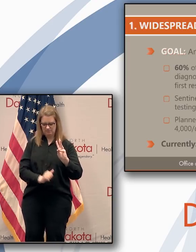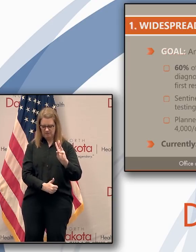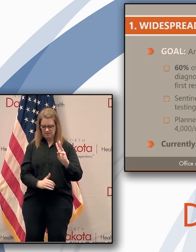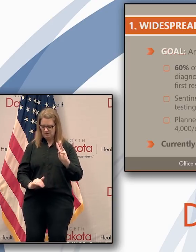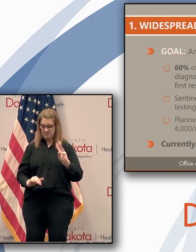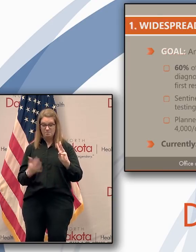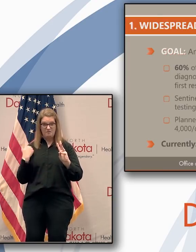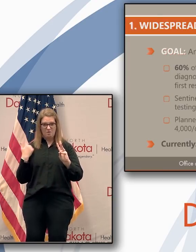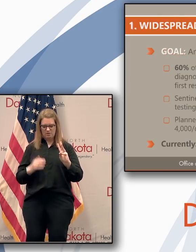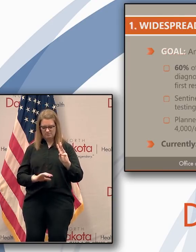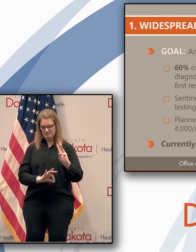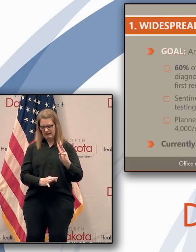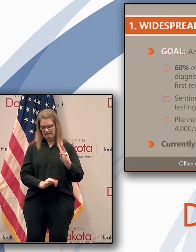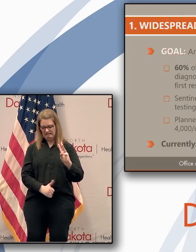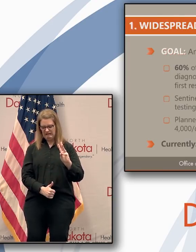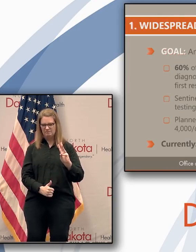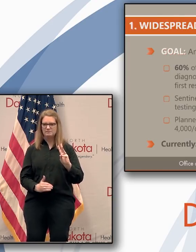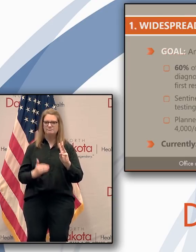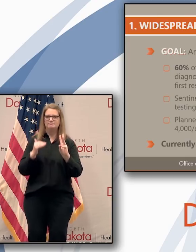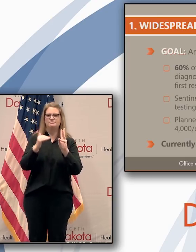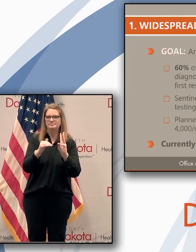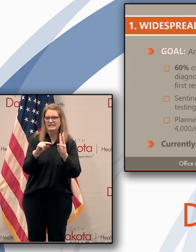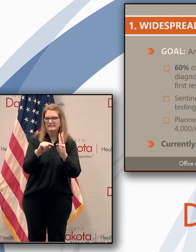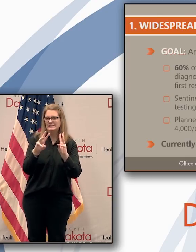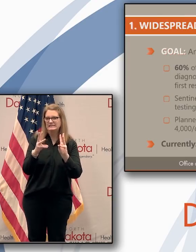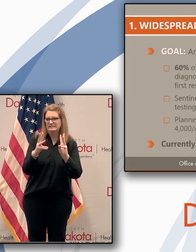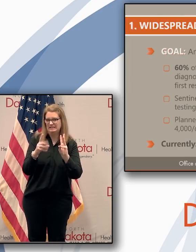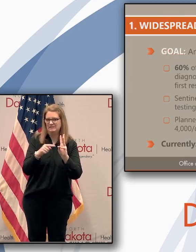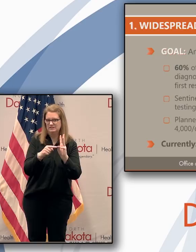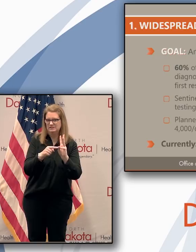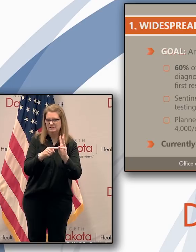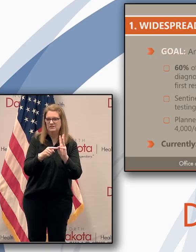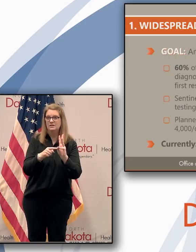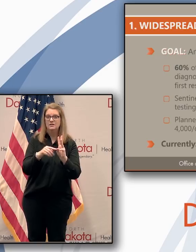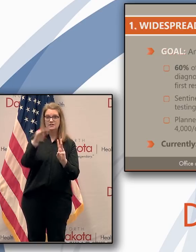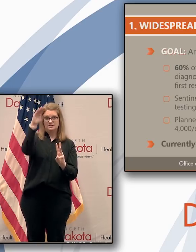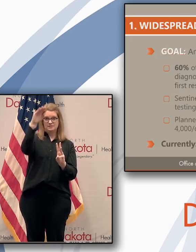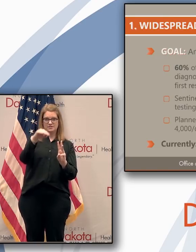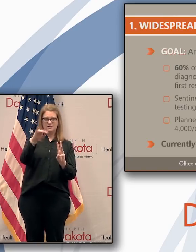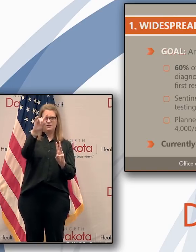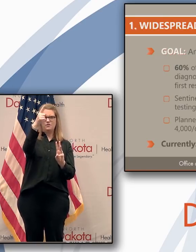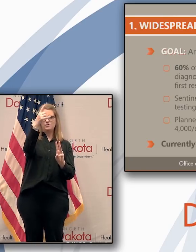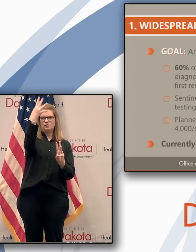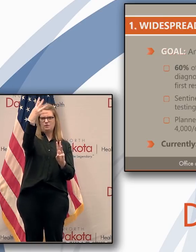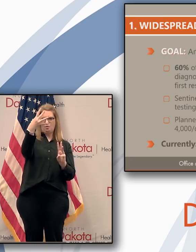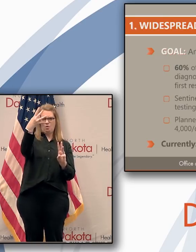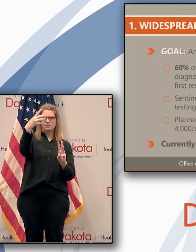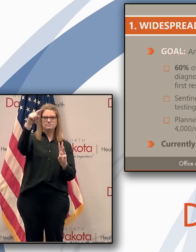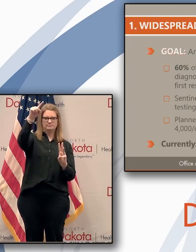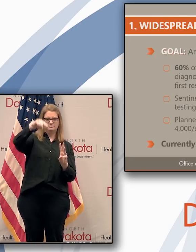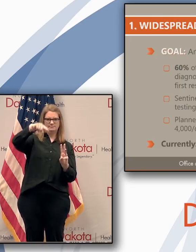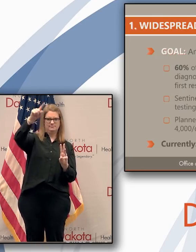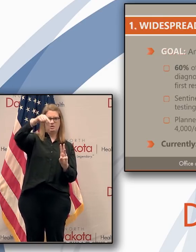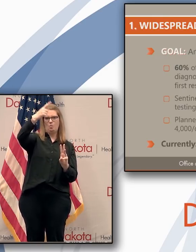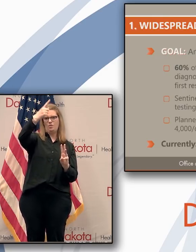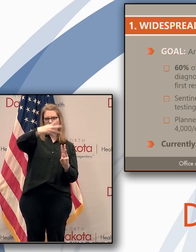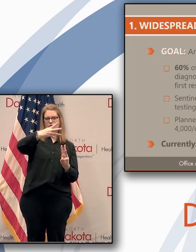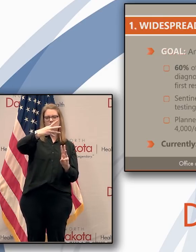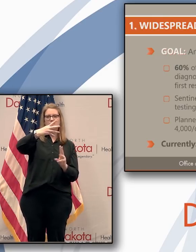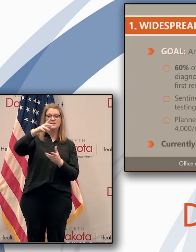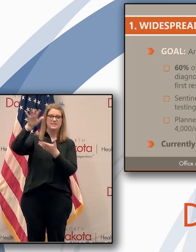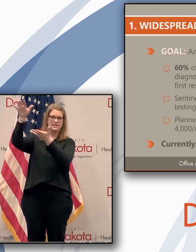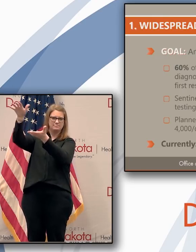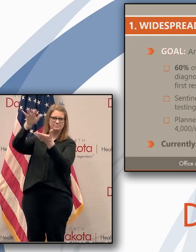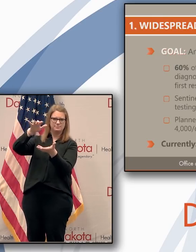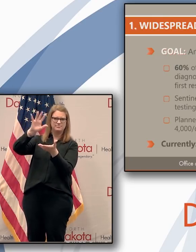per capita testing. And this is significant because the first four states on that list are states that received an enormous amount of federal